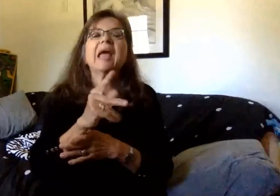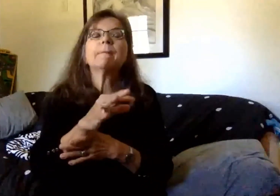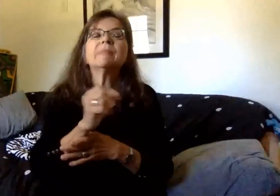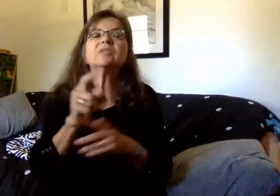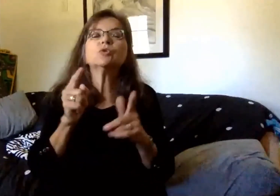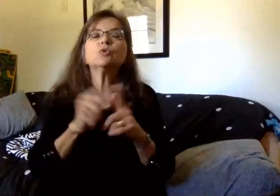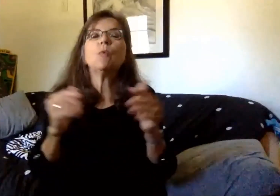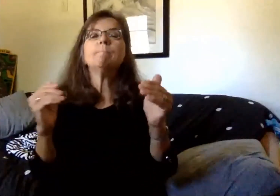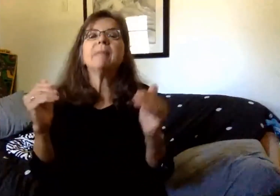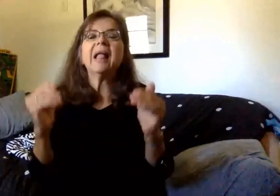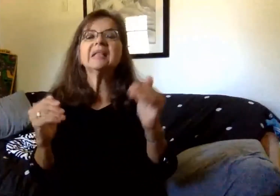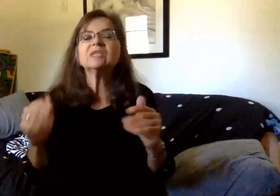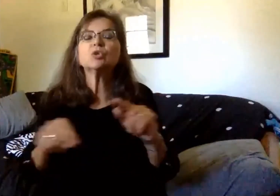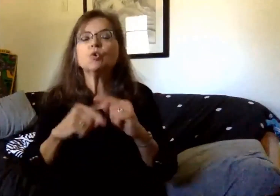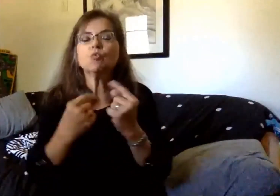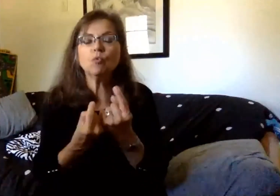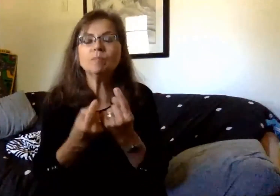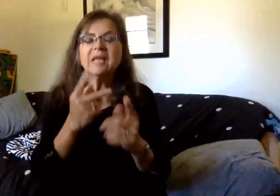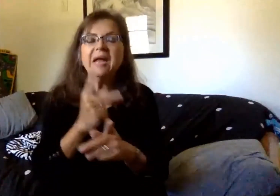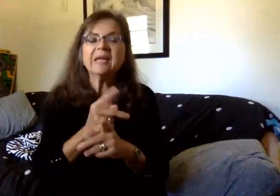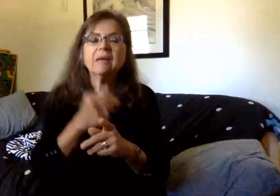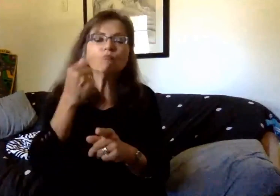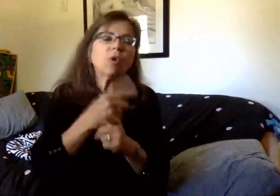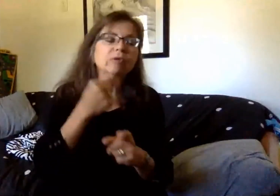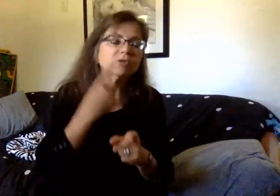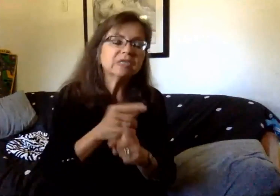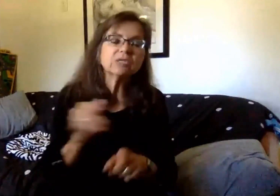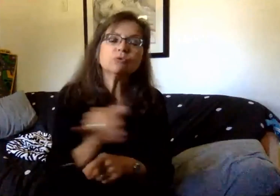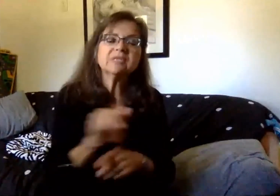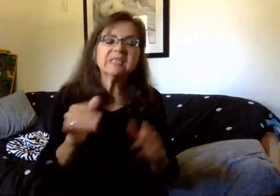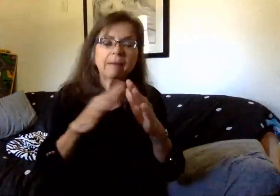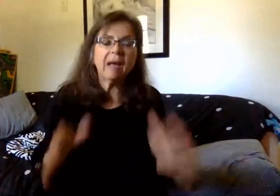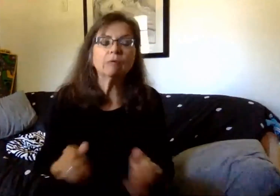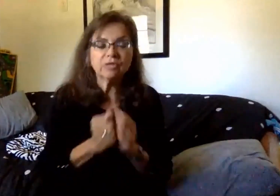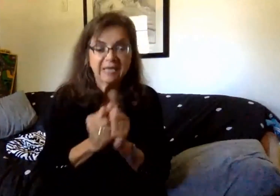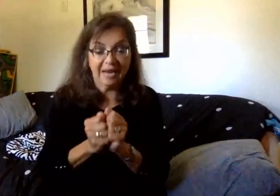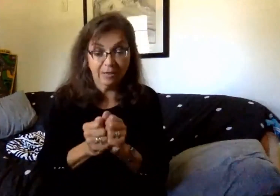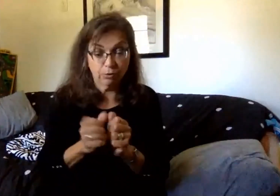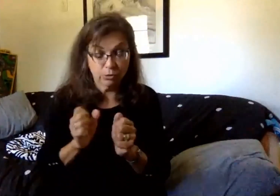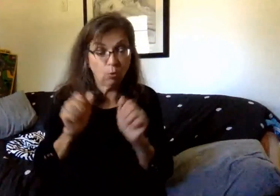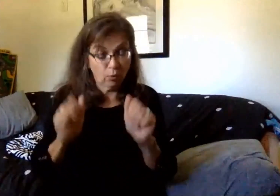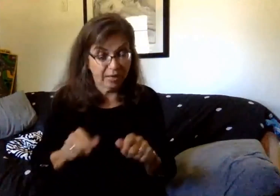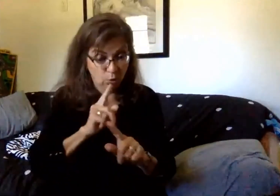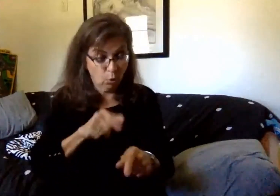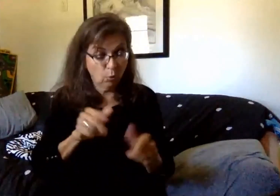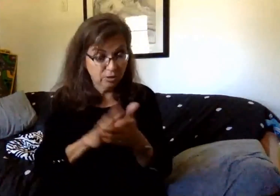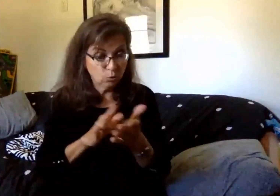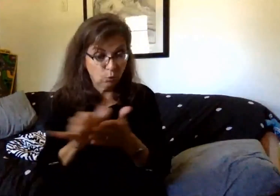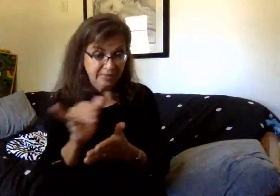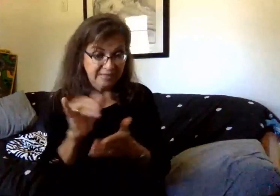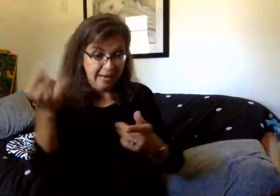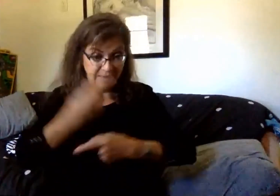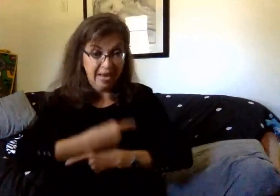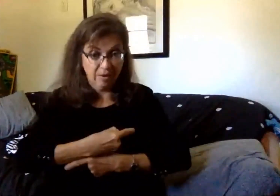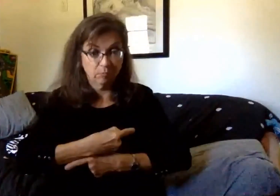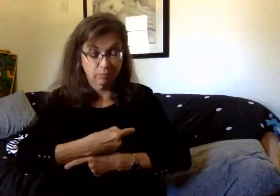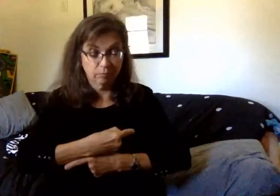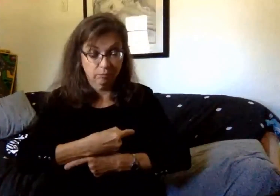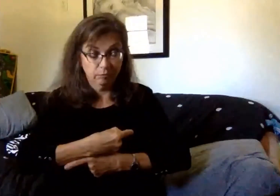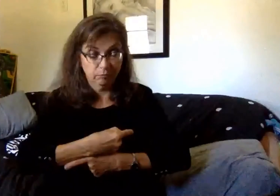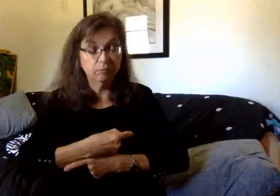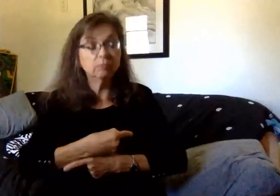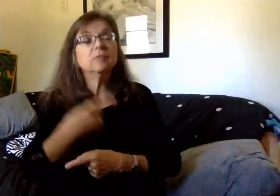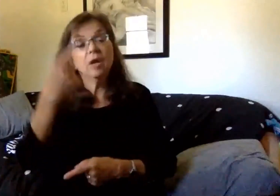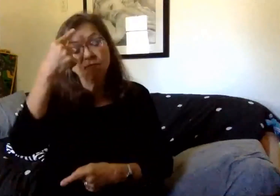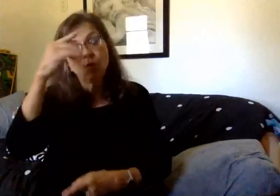these groups and to keep siblings in the same household together so that they had the opportunity to attend school on the same day. To do